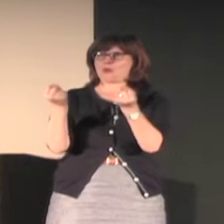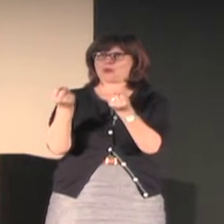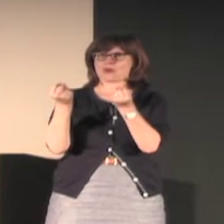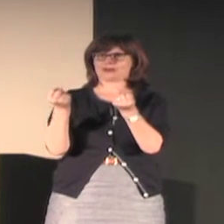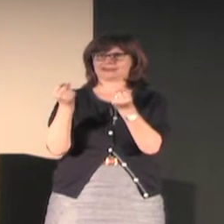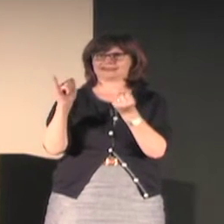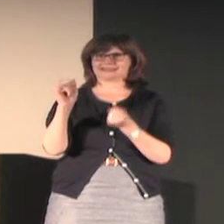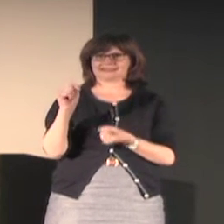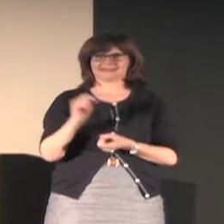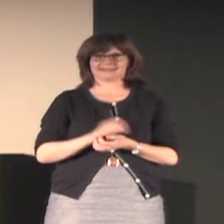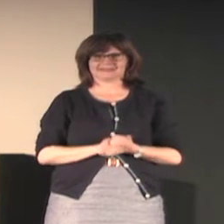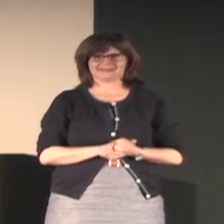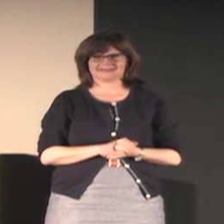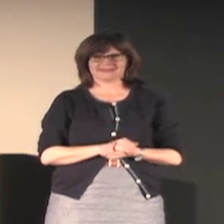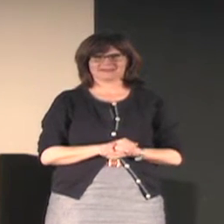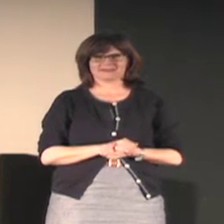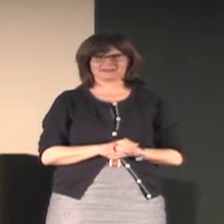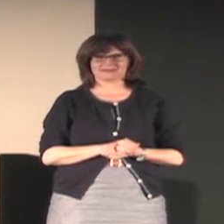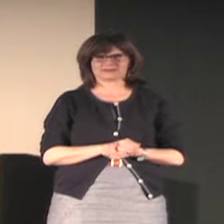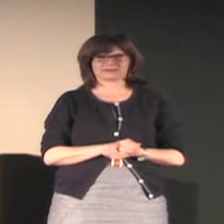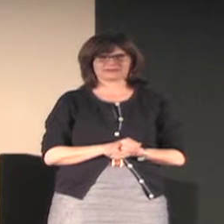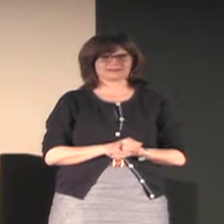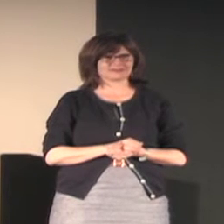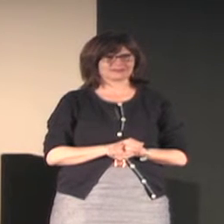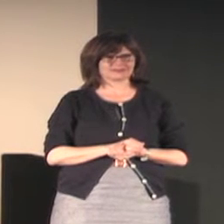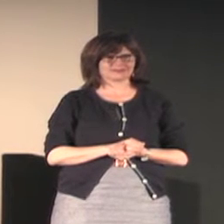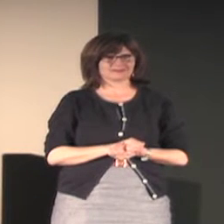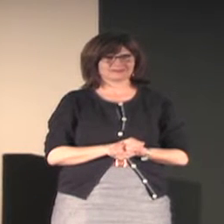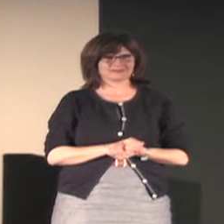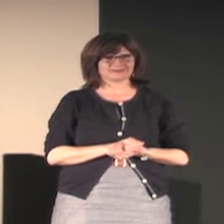so this is how the implement is held